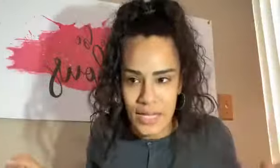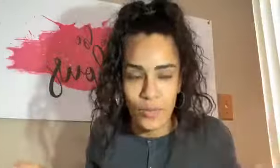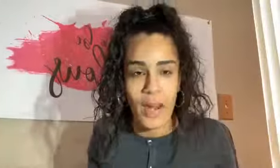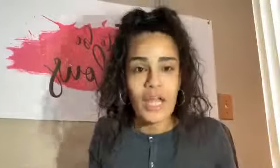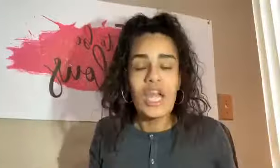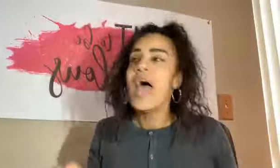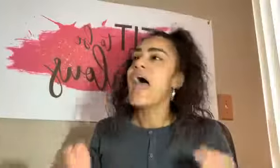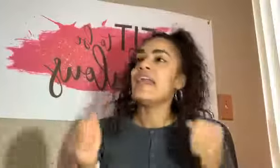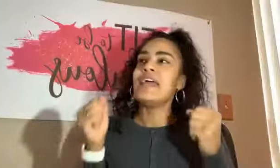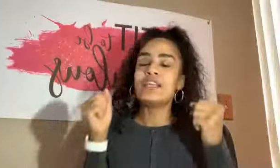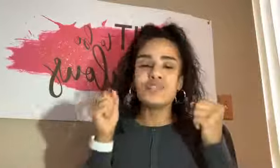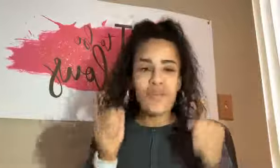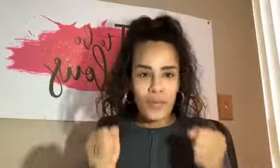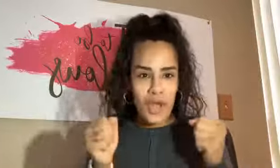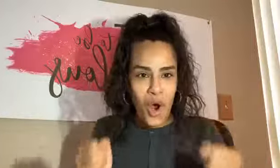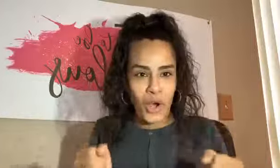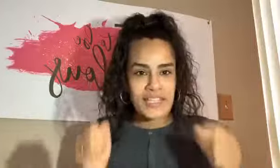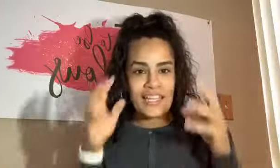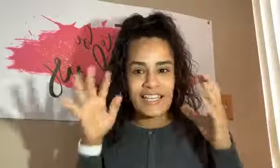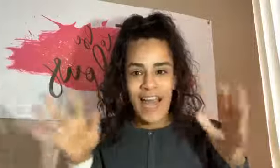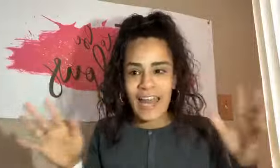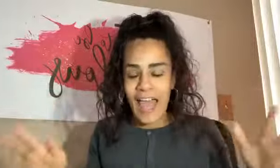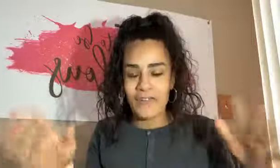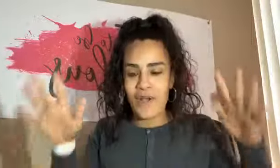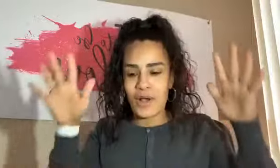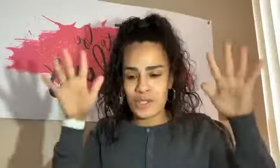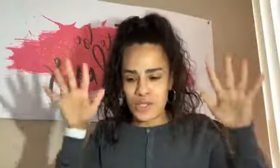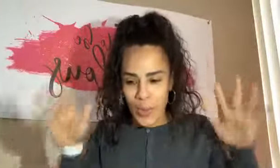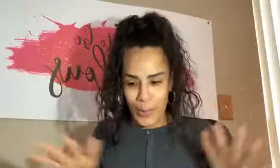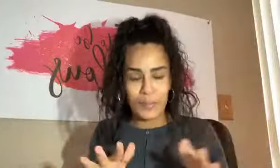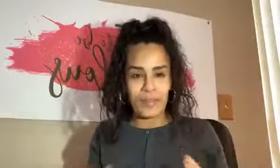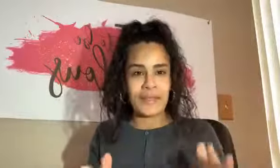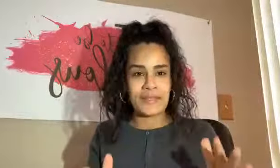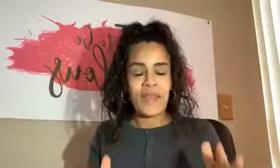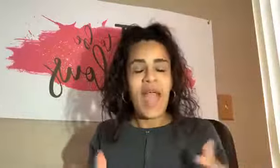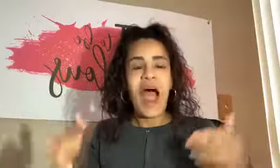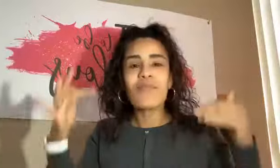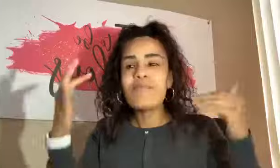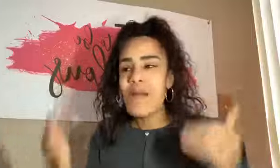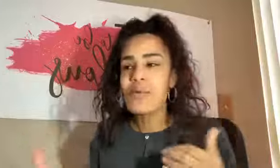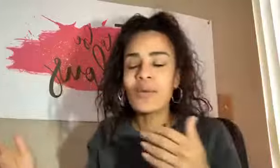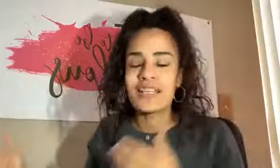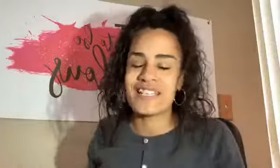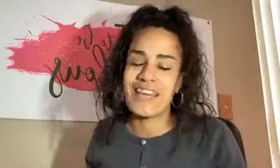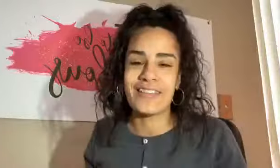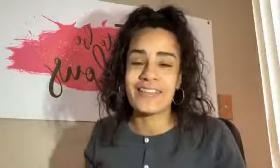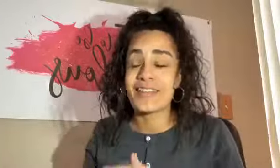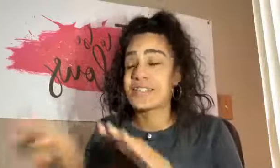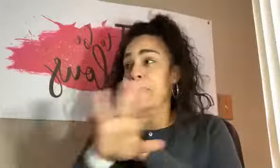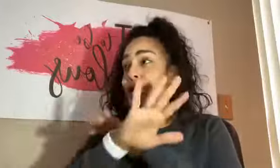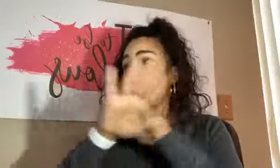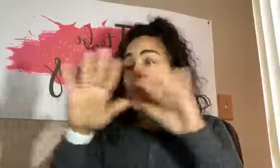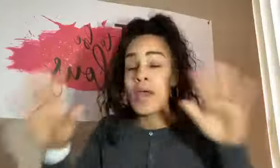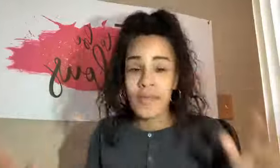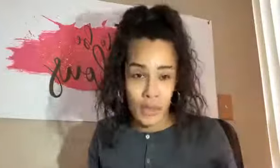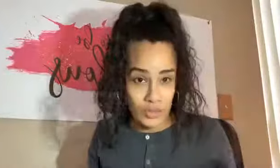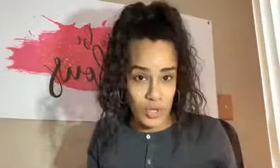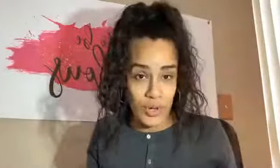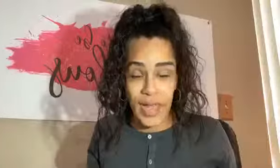take, right? And it is very hard to not have a starting place. I remember when I sat at the desk and I didn't know where the hell to start at.